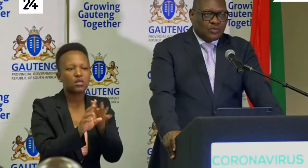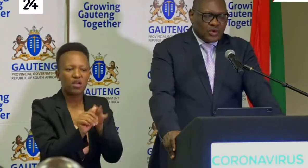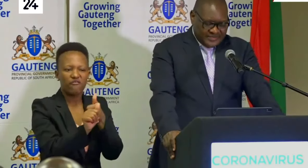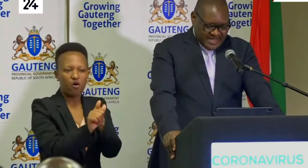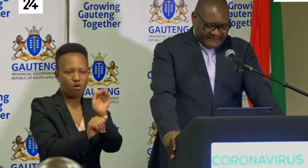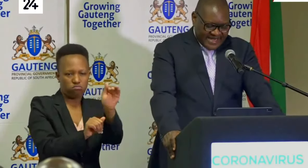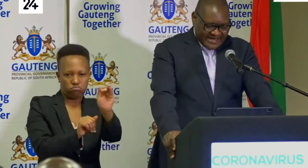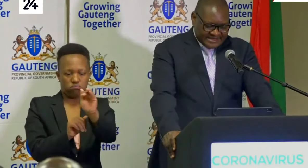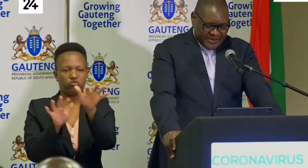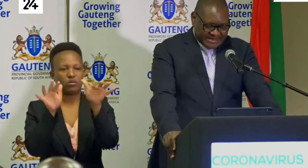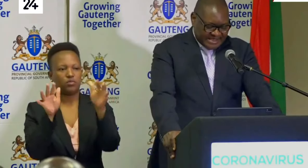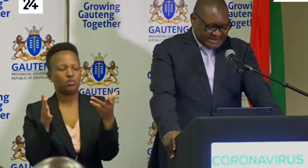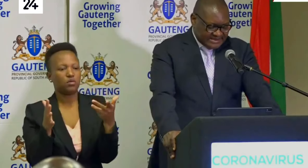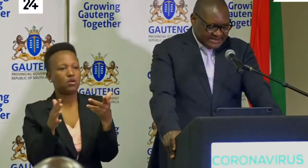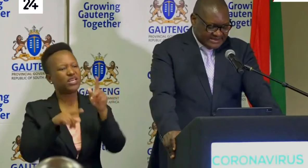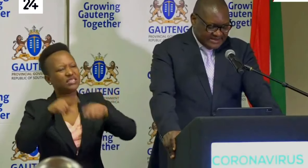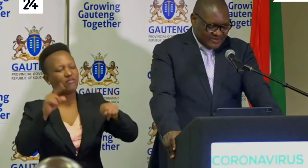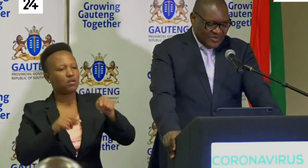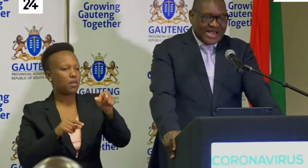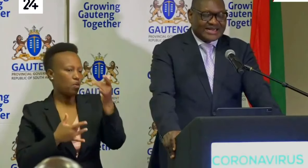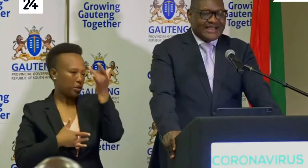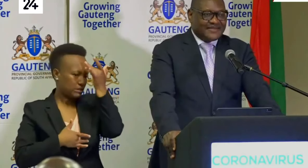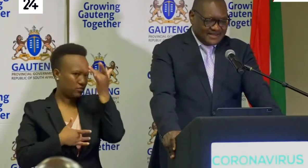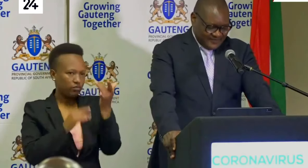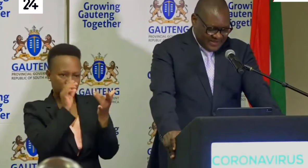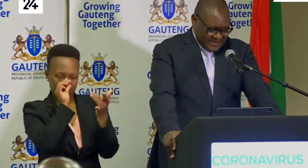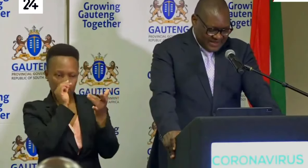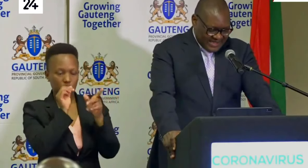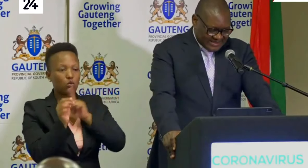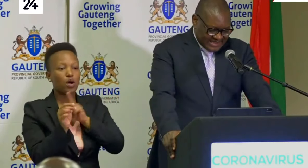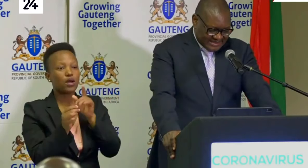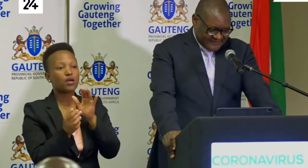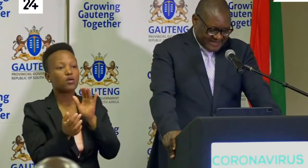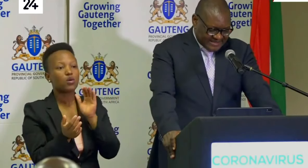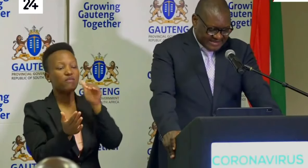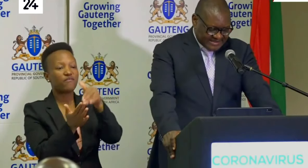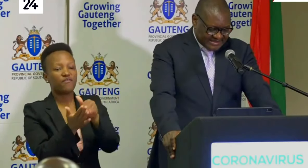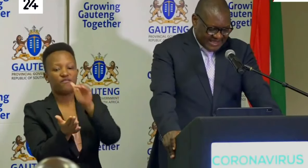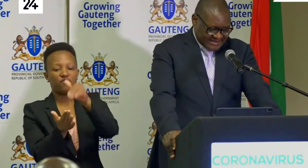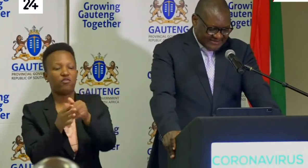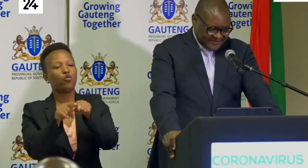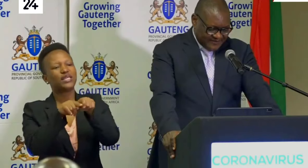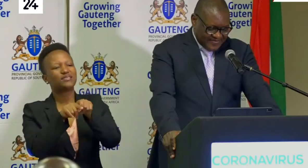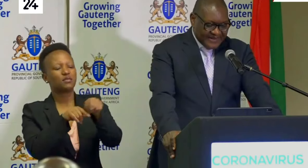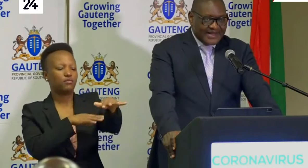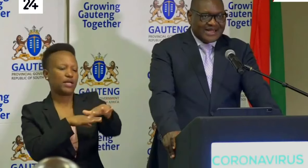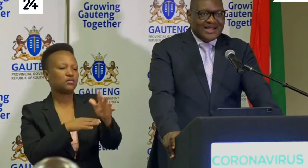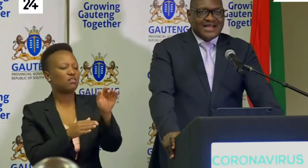with various patients who are arriving at different testing sites.